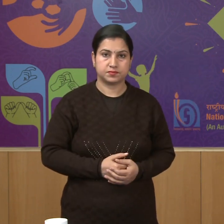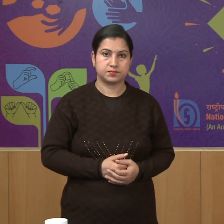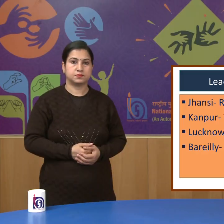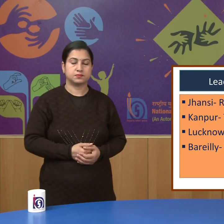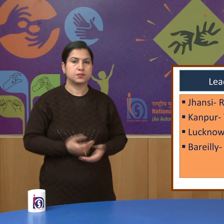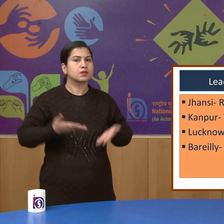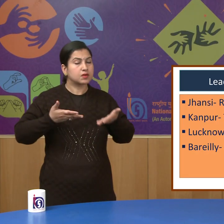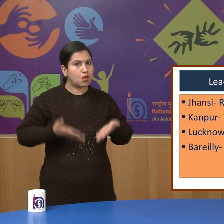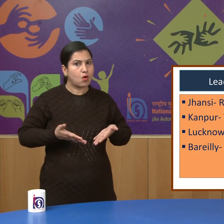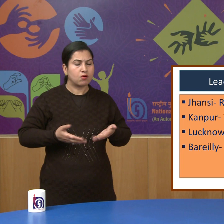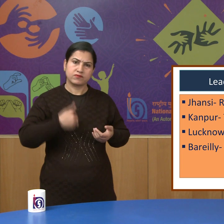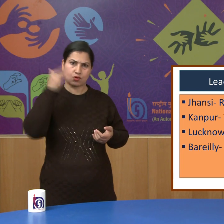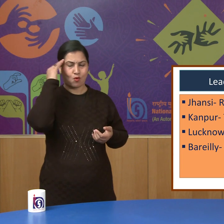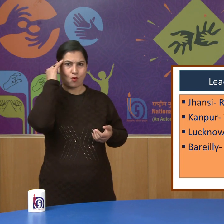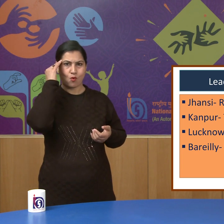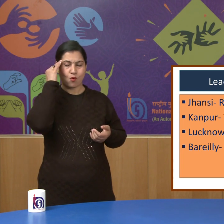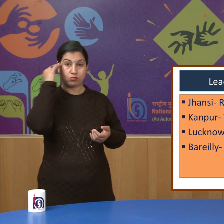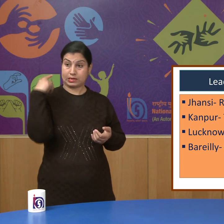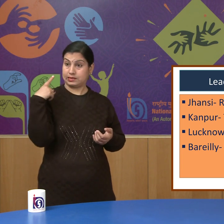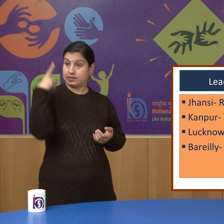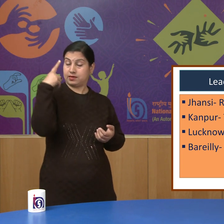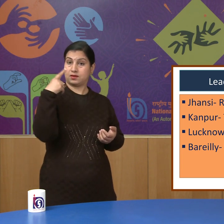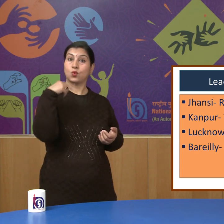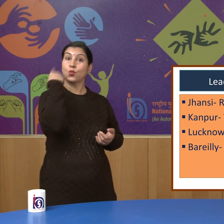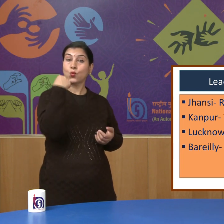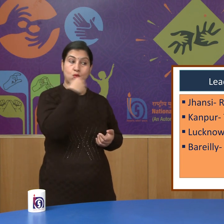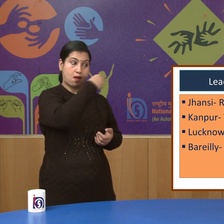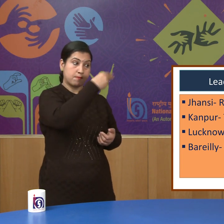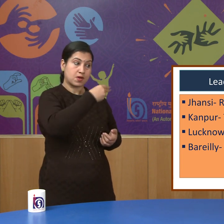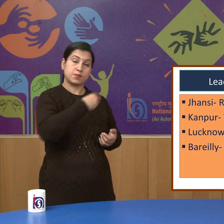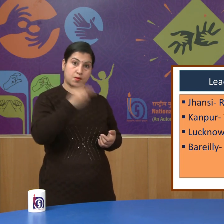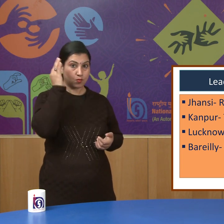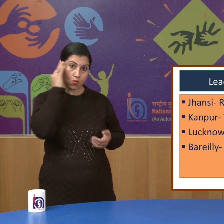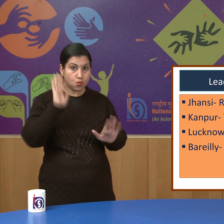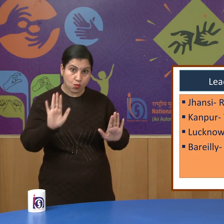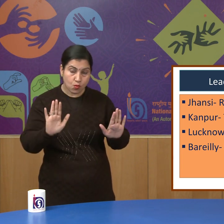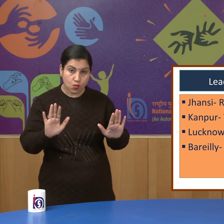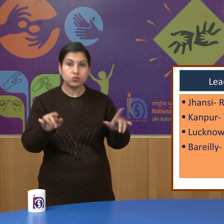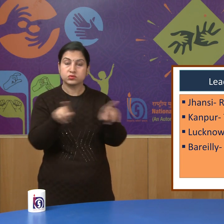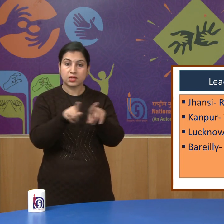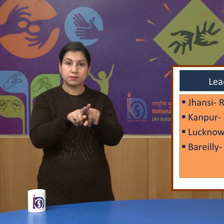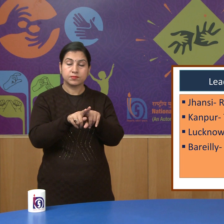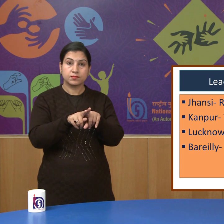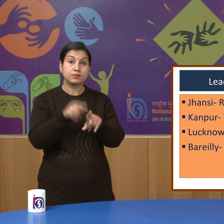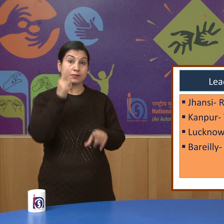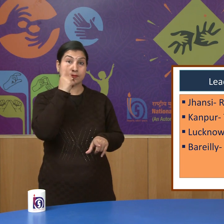Now we know the names of the main leaders of the revolt like Rani